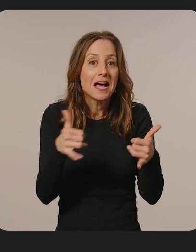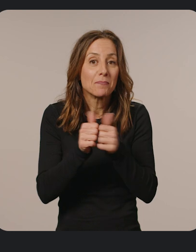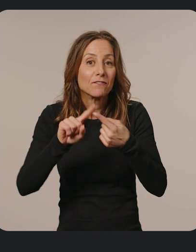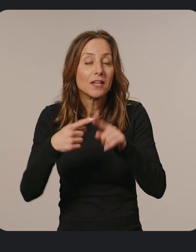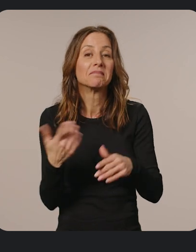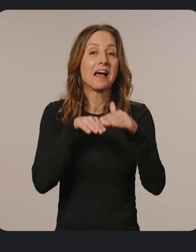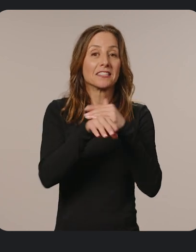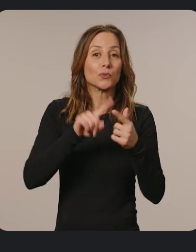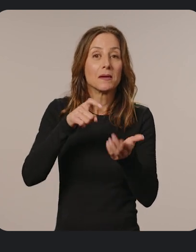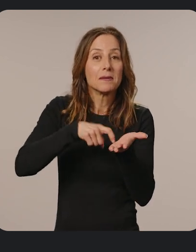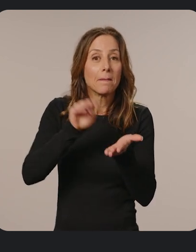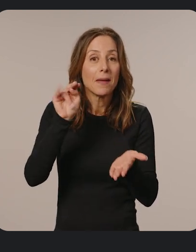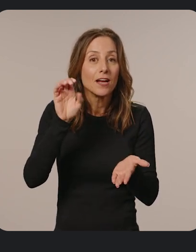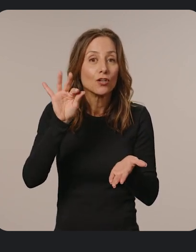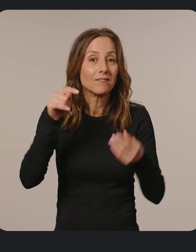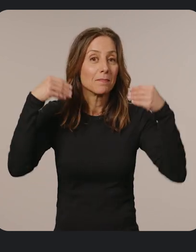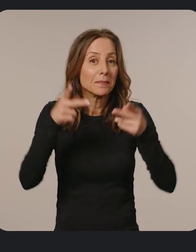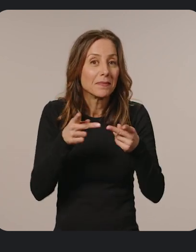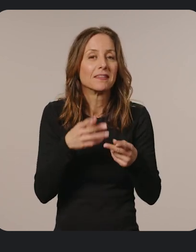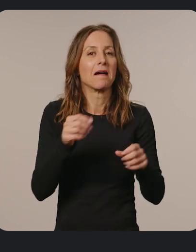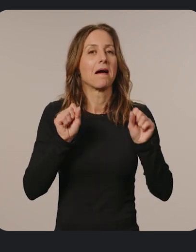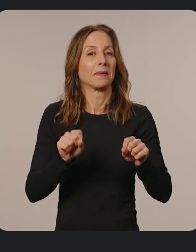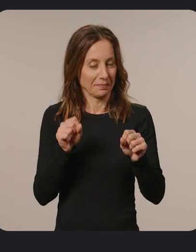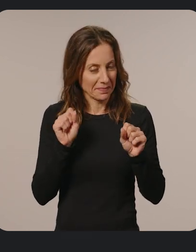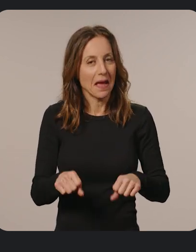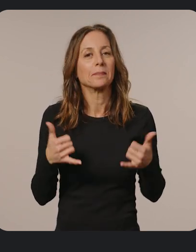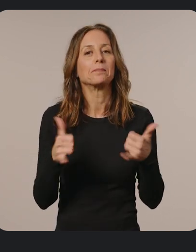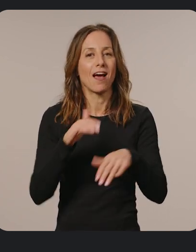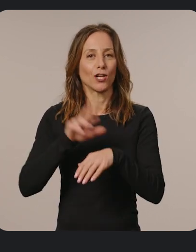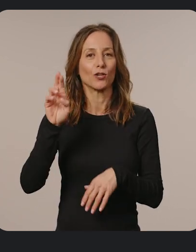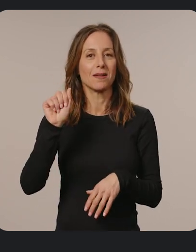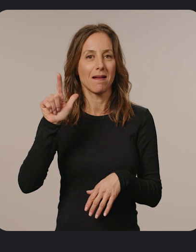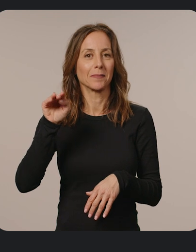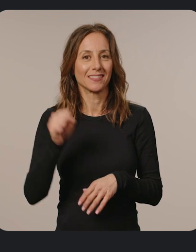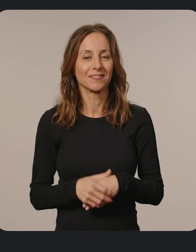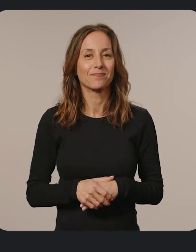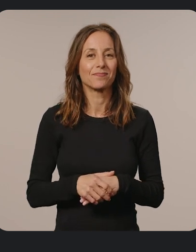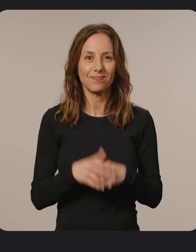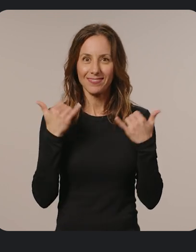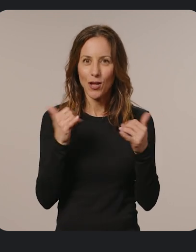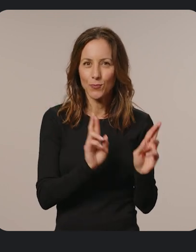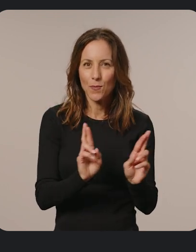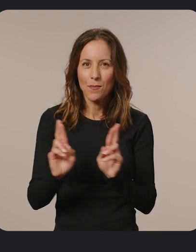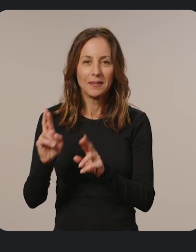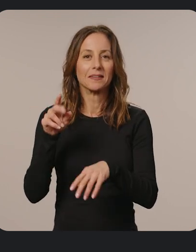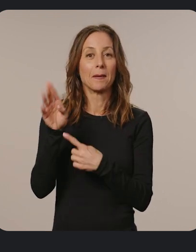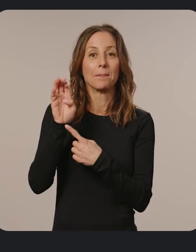access to Minecraft marketplace, and the ability to play on realms. They're also getting ready to make